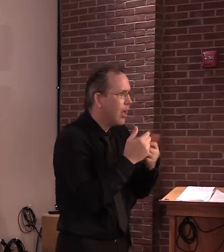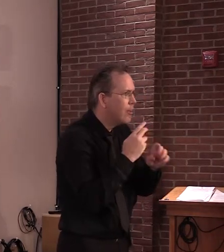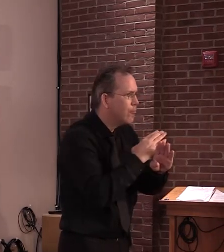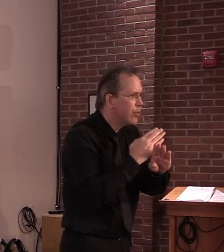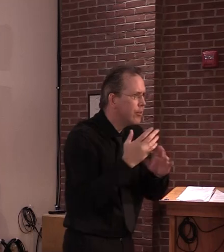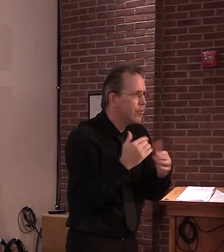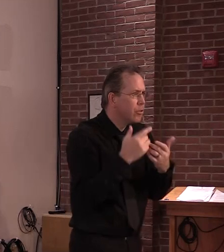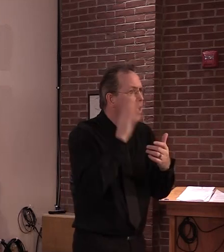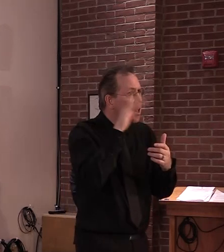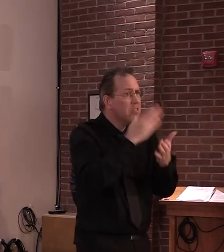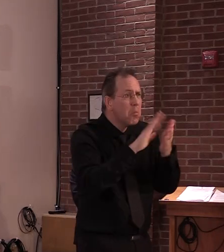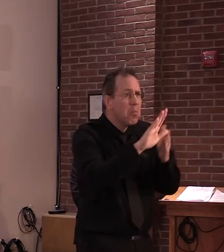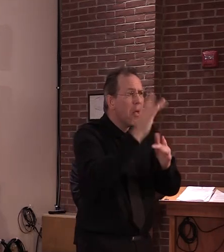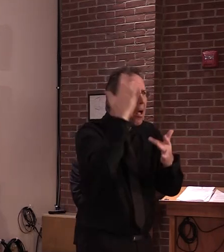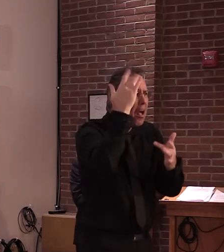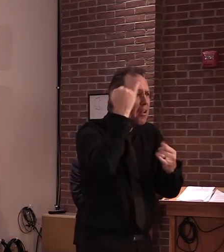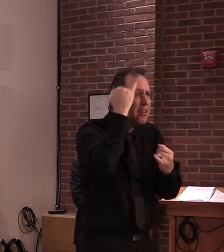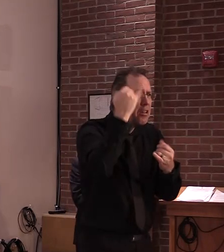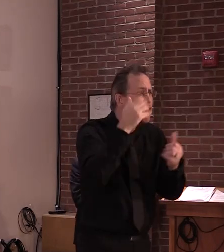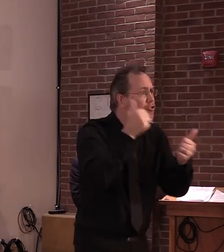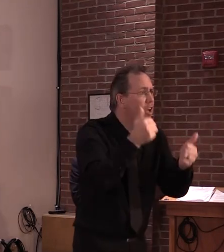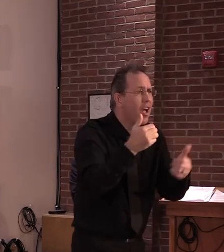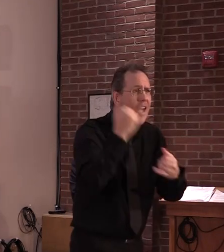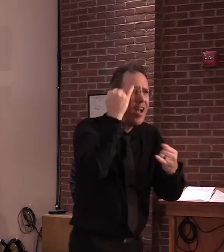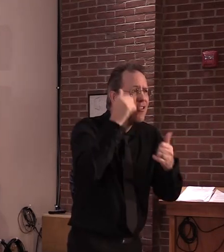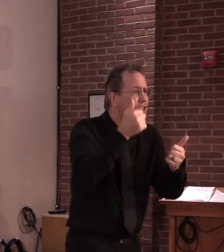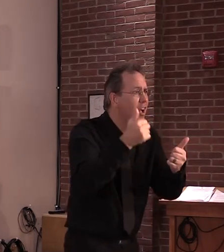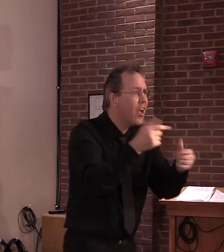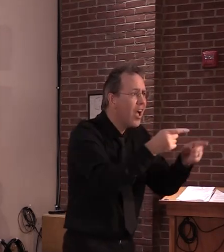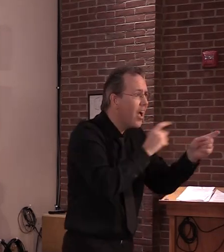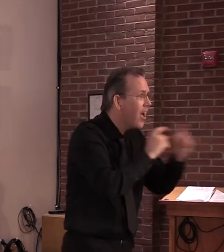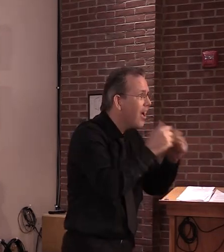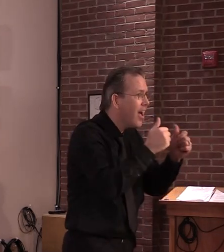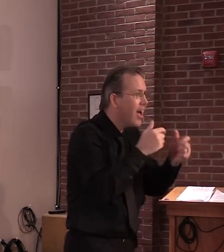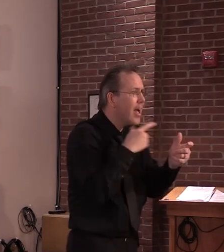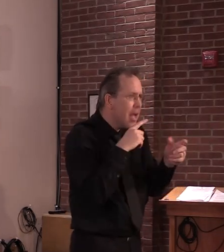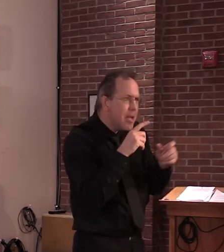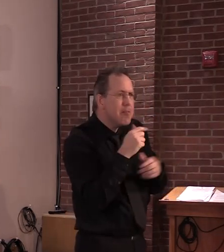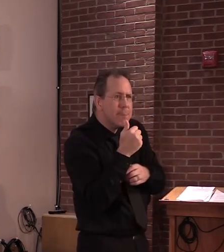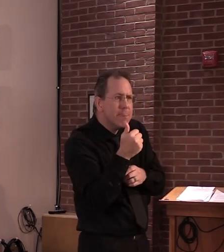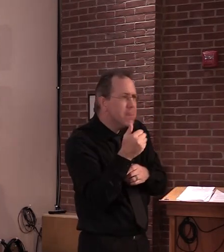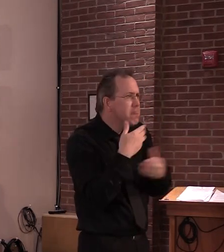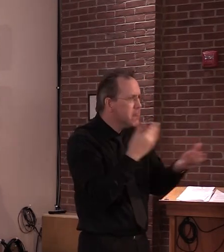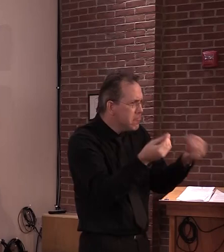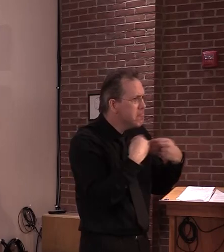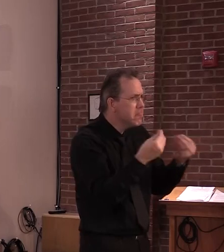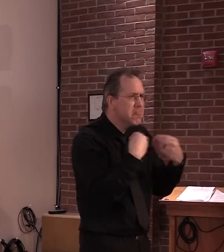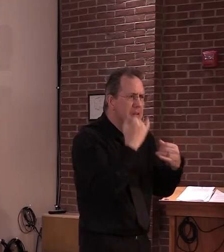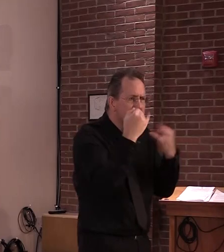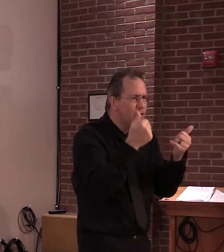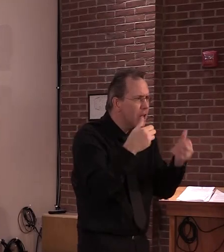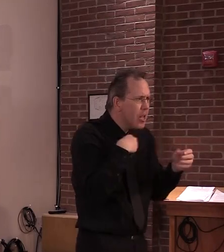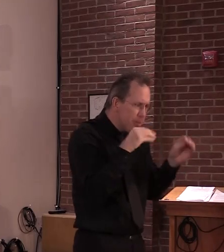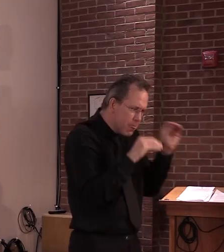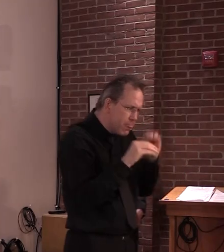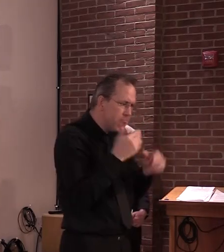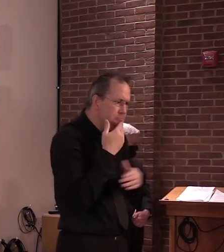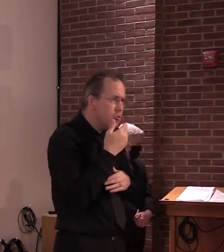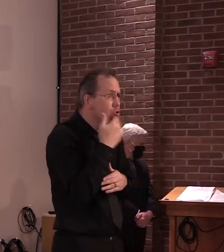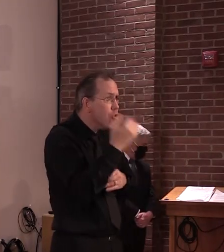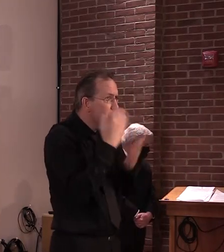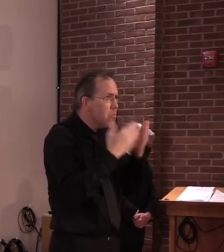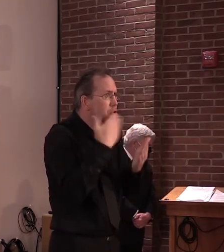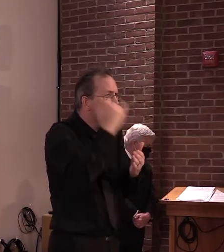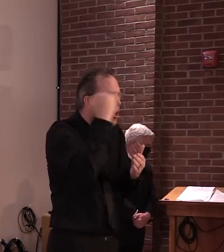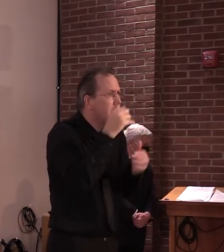as well as, uh, well-informed, uh, suggestions and guidance for those in their industry that we can review